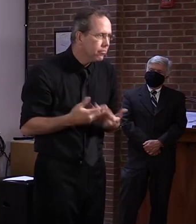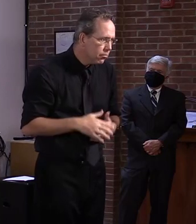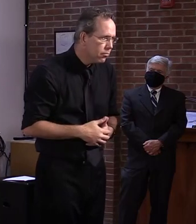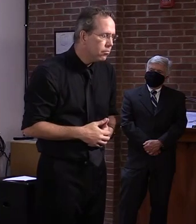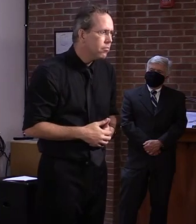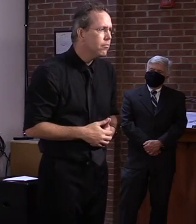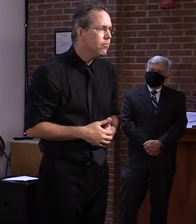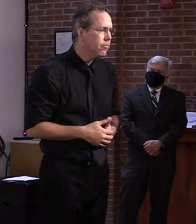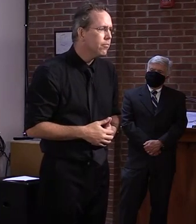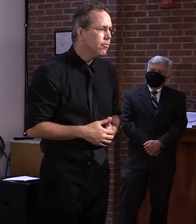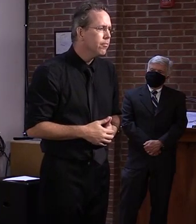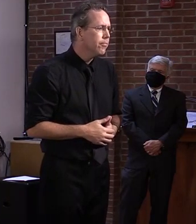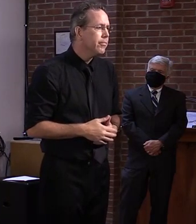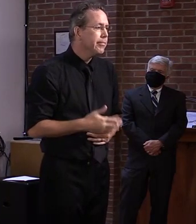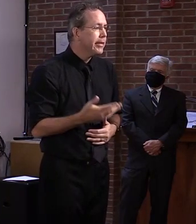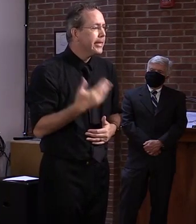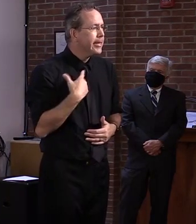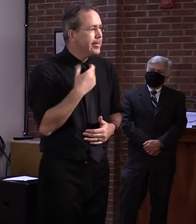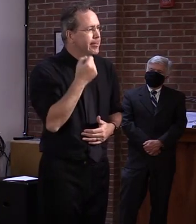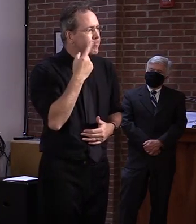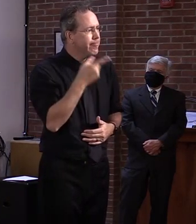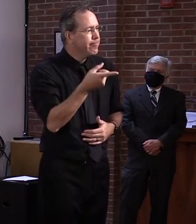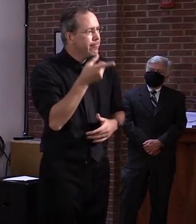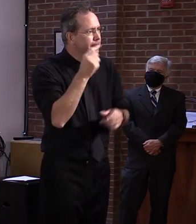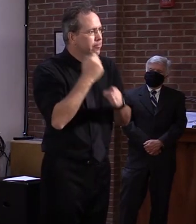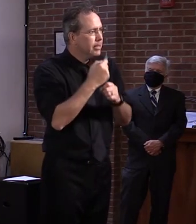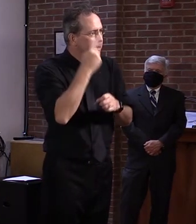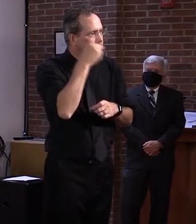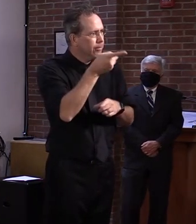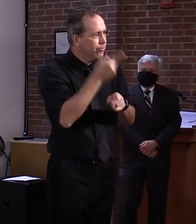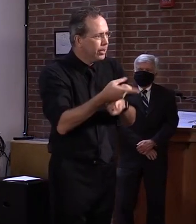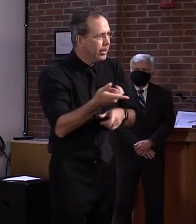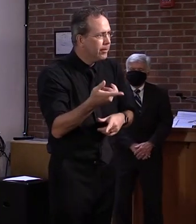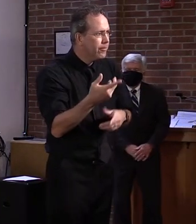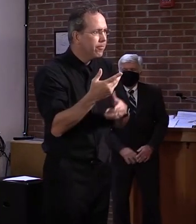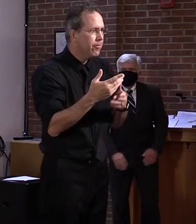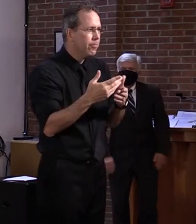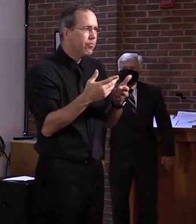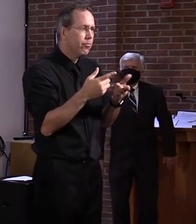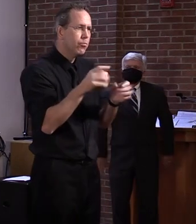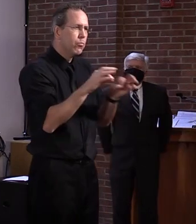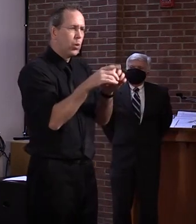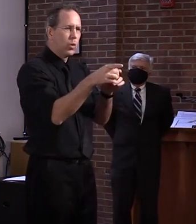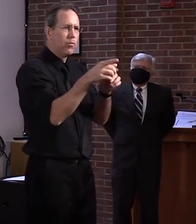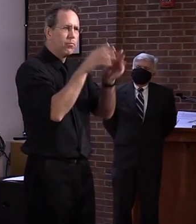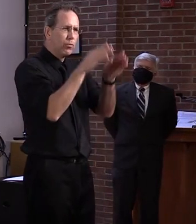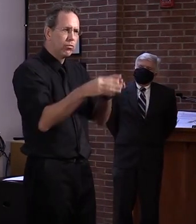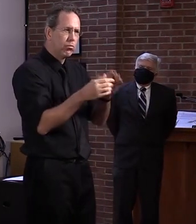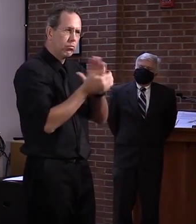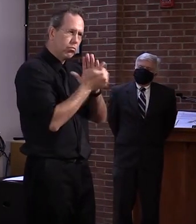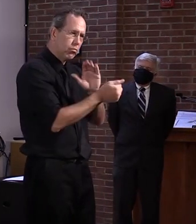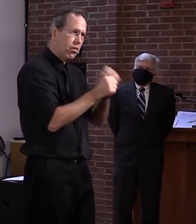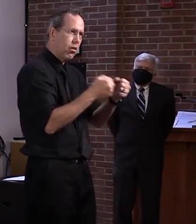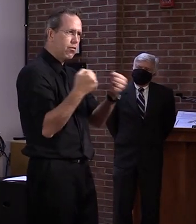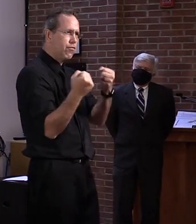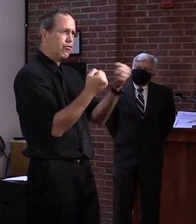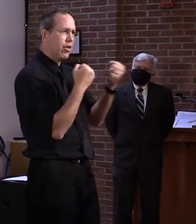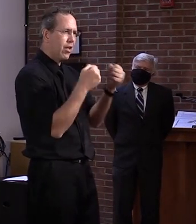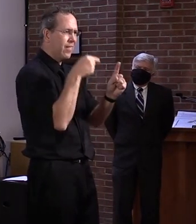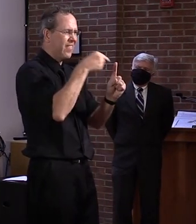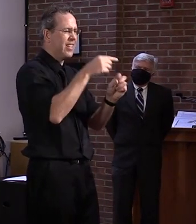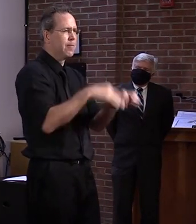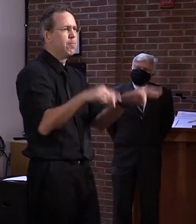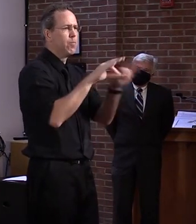um, it is, the proficiency comes when you're behind the wheel. And when you're working with your driver educator and, um,